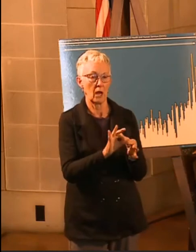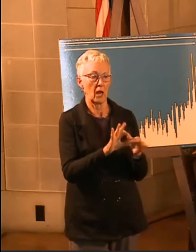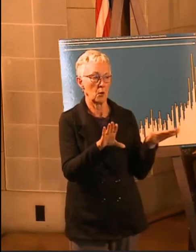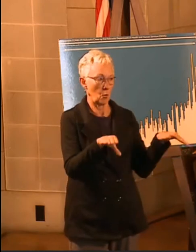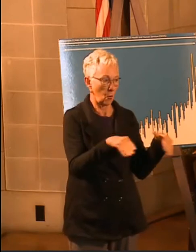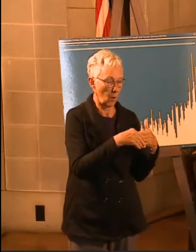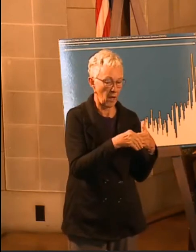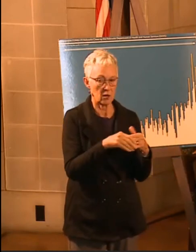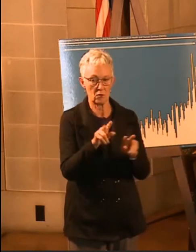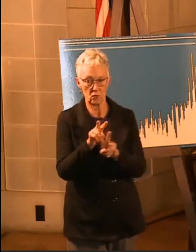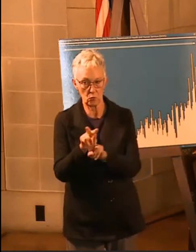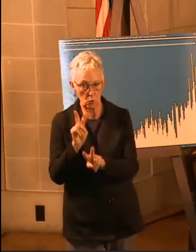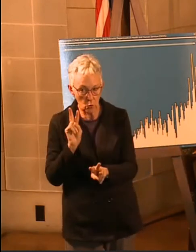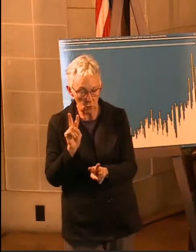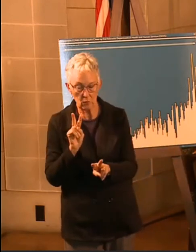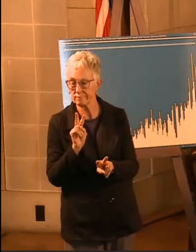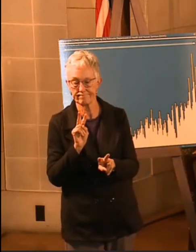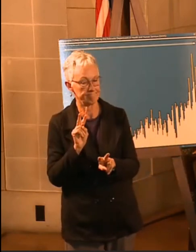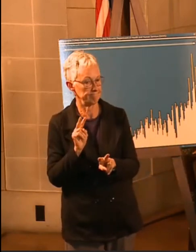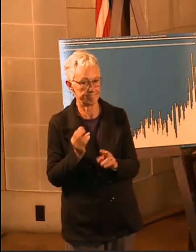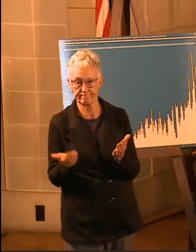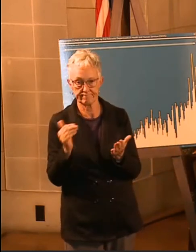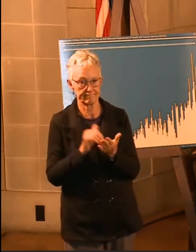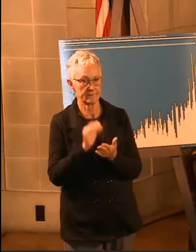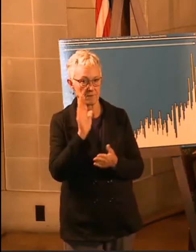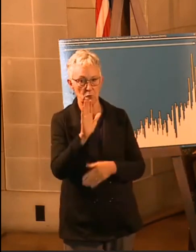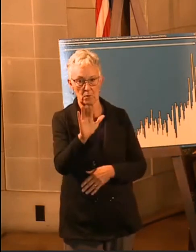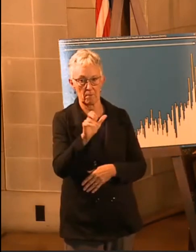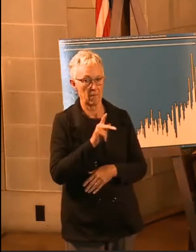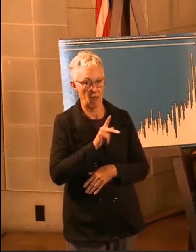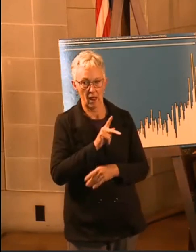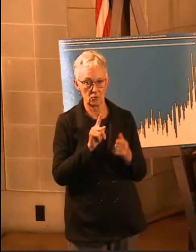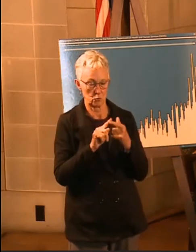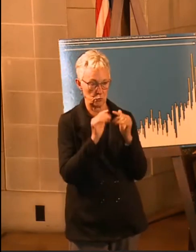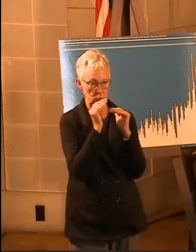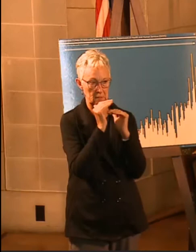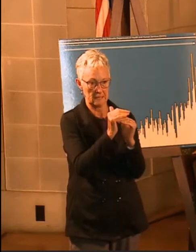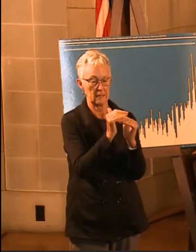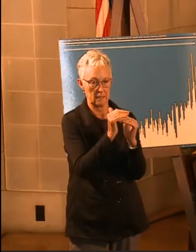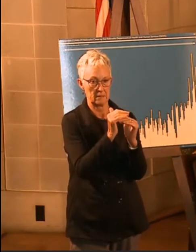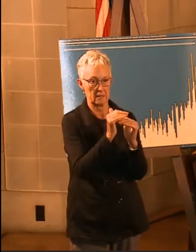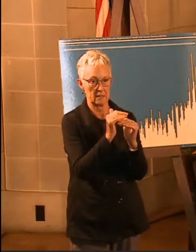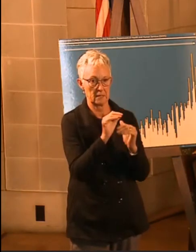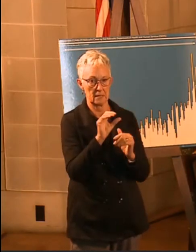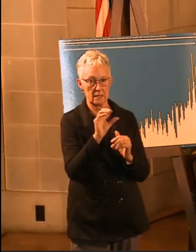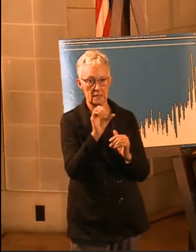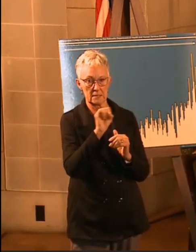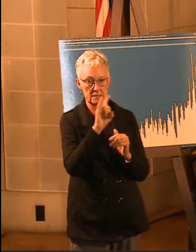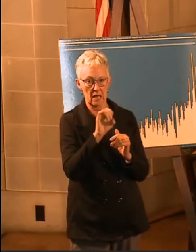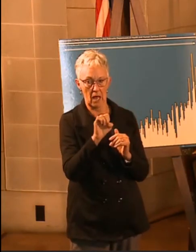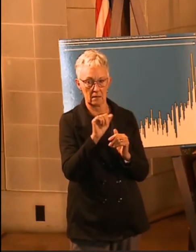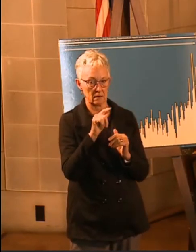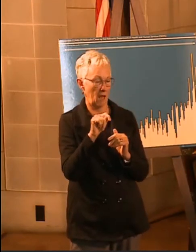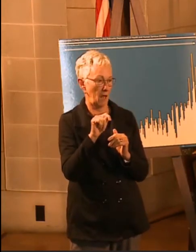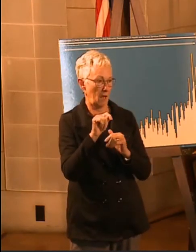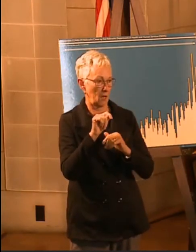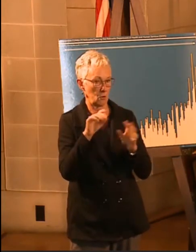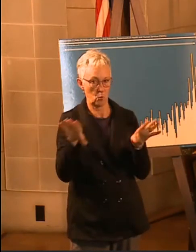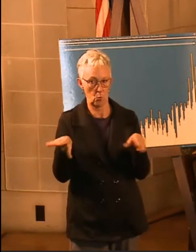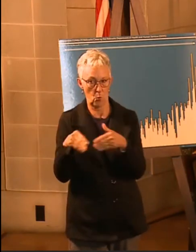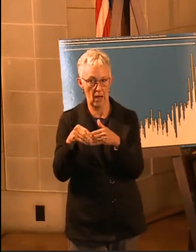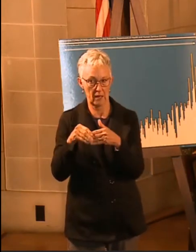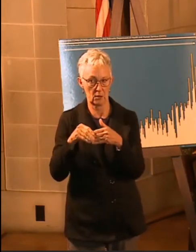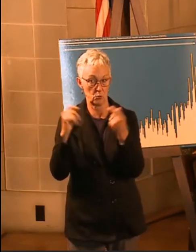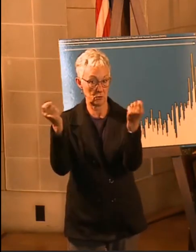venues. Again, what we're going to do is limit the size of tables at wedding receptions, for example,